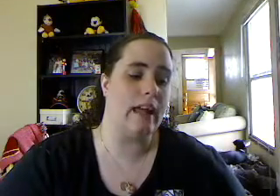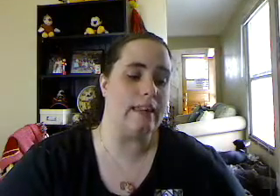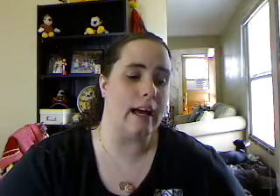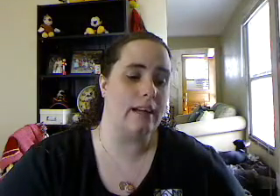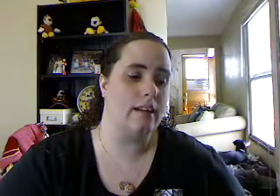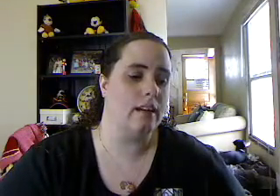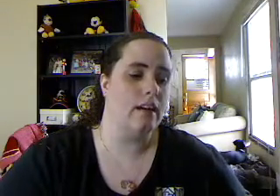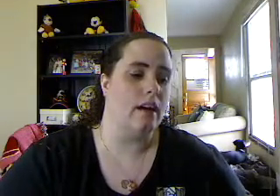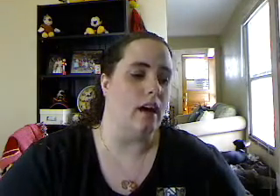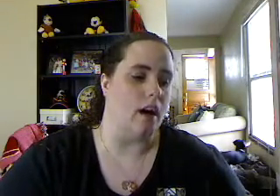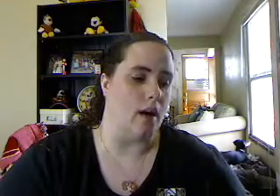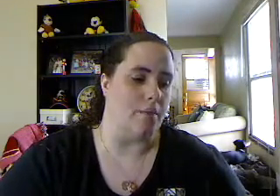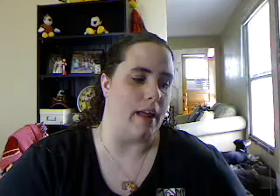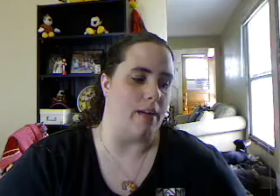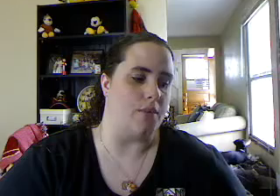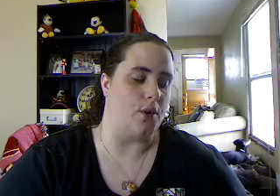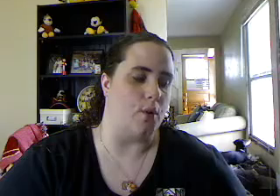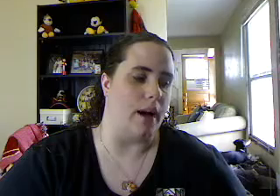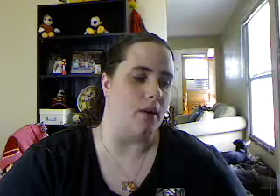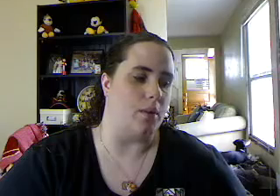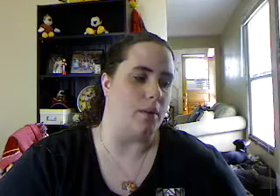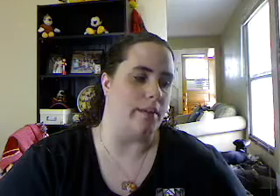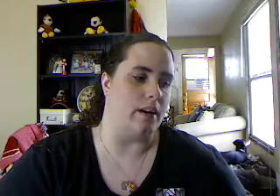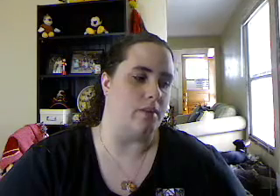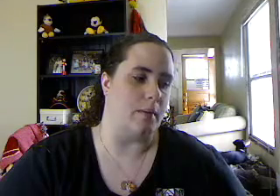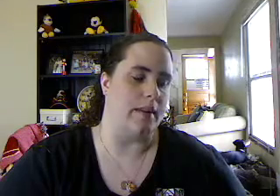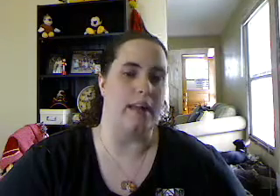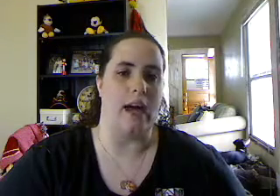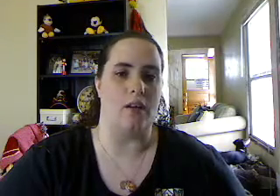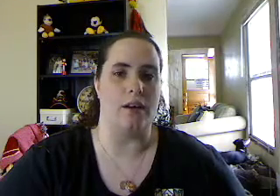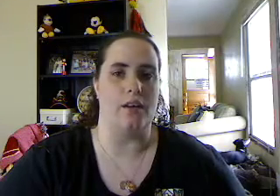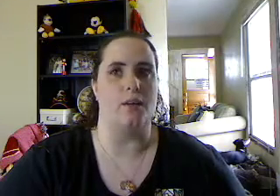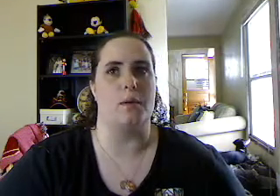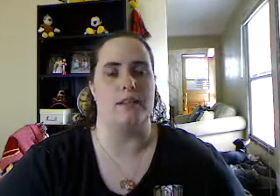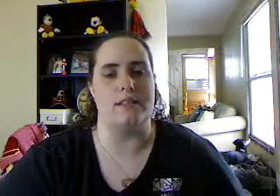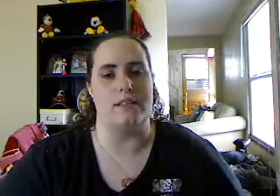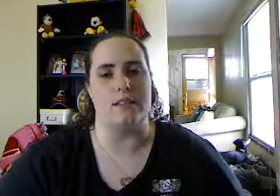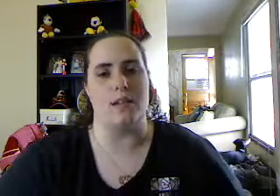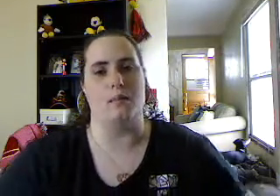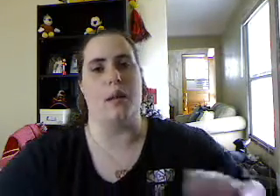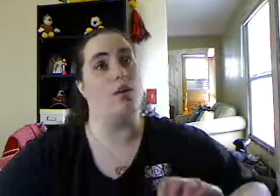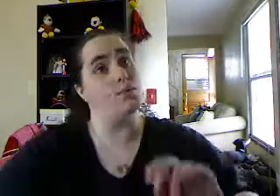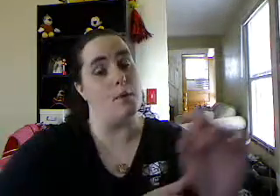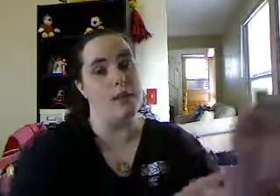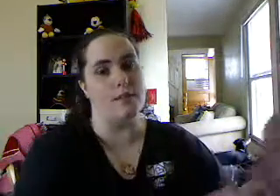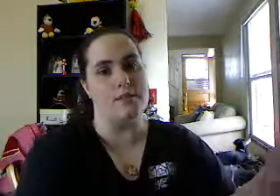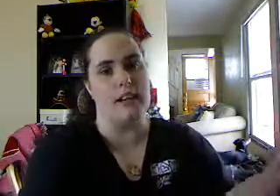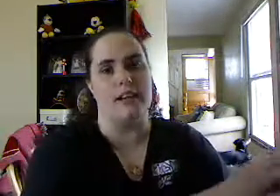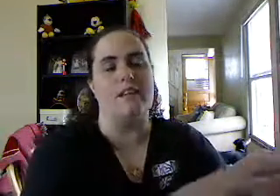And then, after a while, we were in there for maybe like an hour, you know, the pregnancy test came back. Oh, surprise, it was negative.